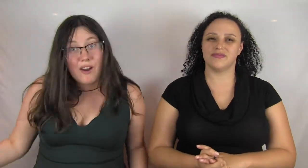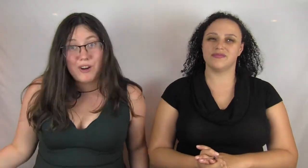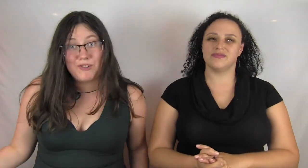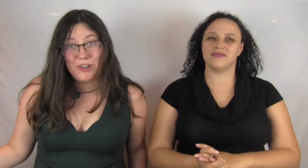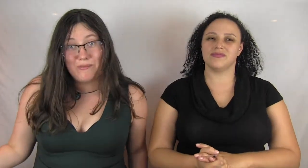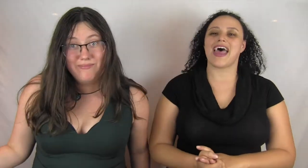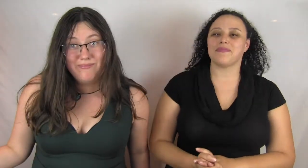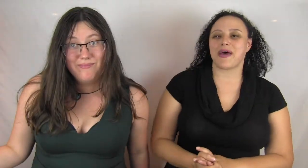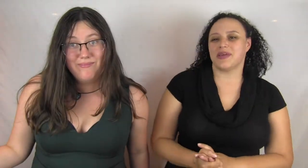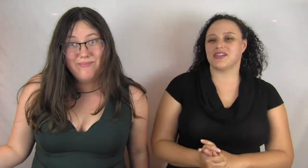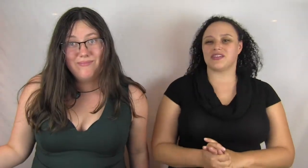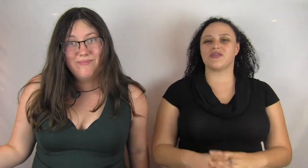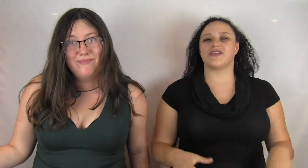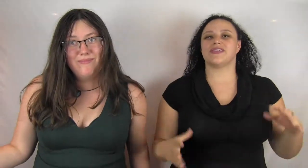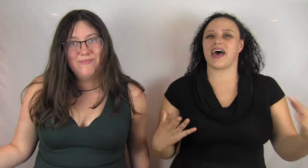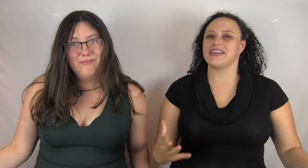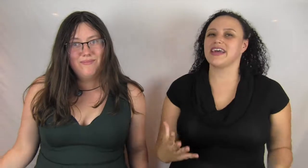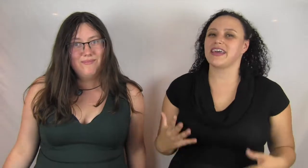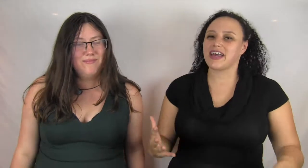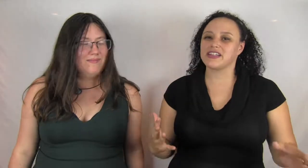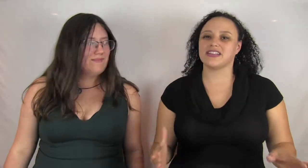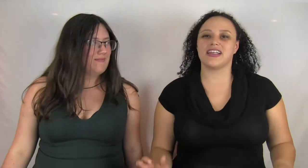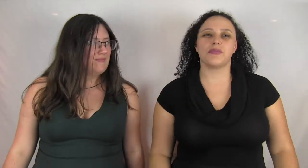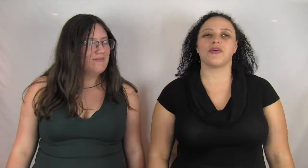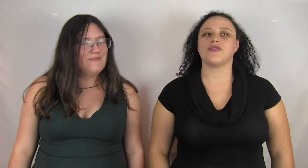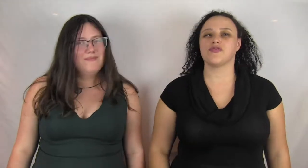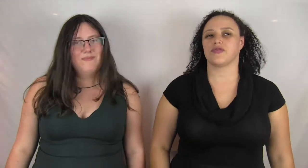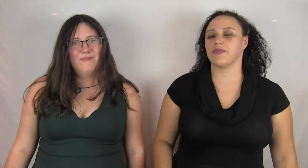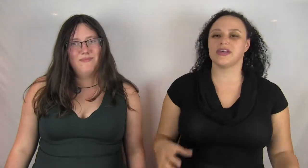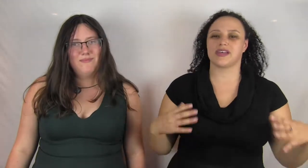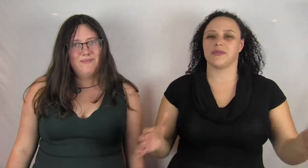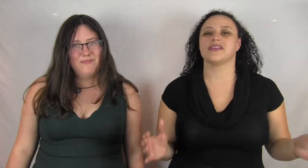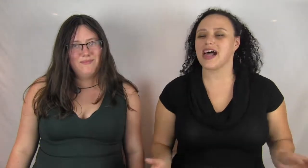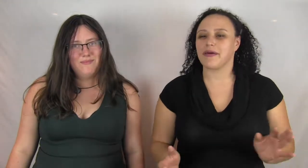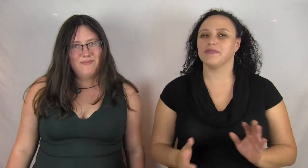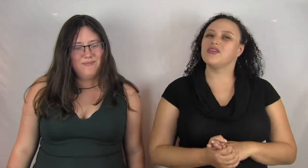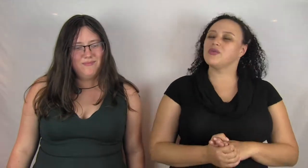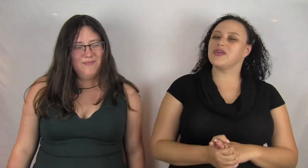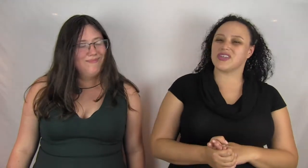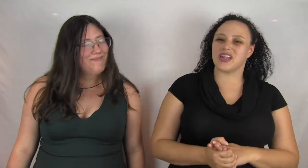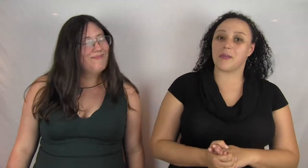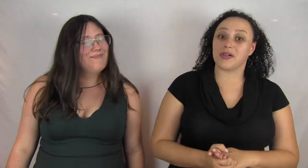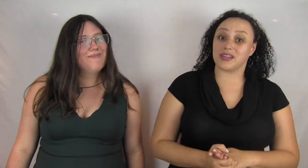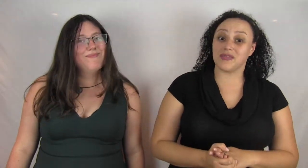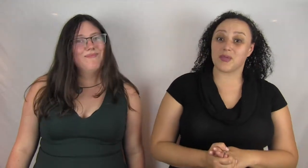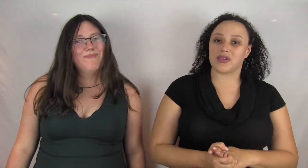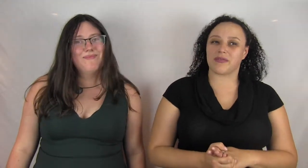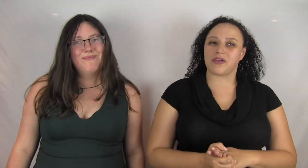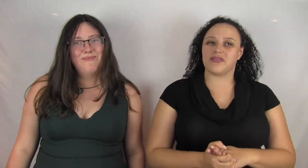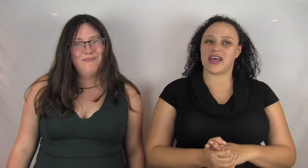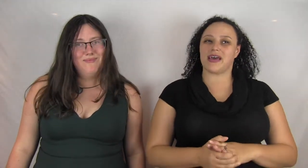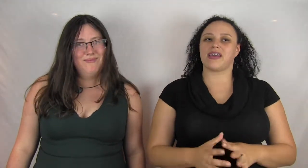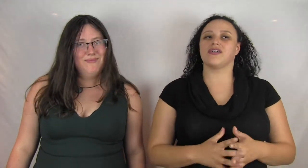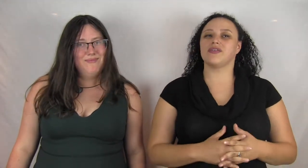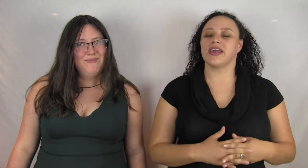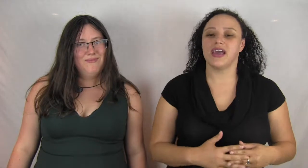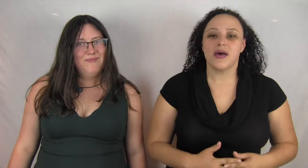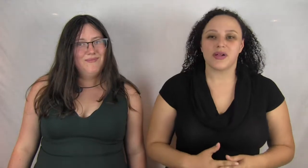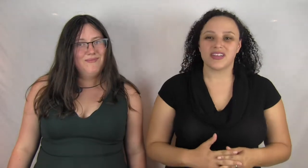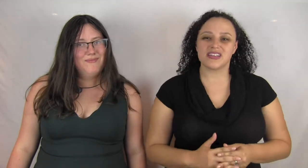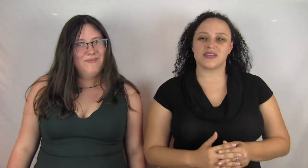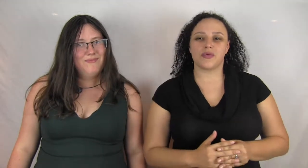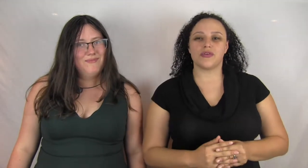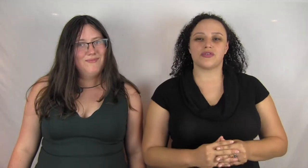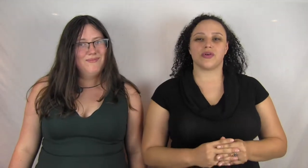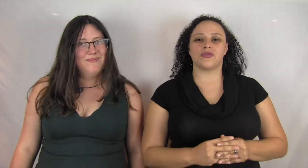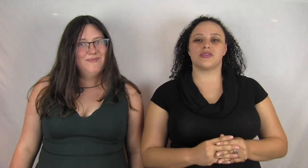tolerable character. And Batman is known for his high-tech gadgets that he pilferms from his company's lab. Lou weaves in a believable level of tech, including